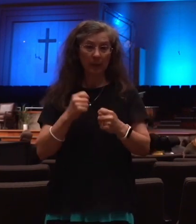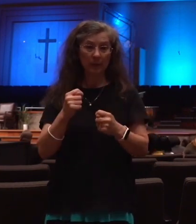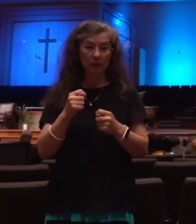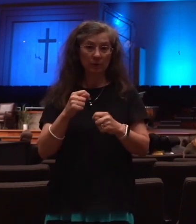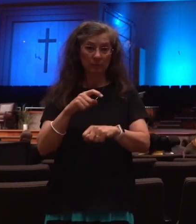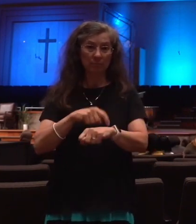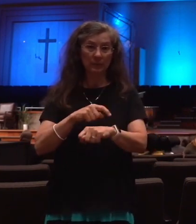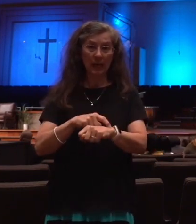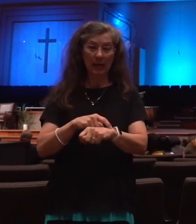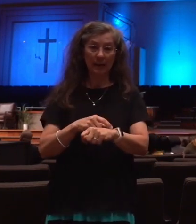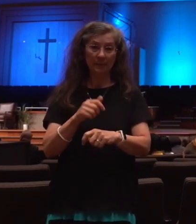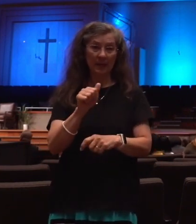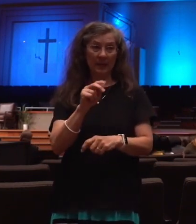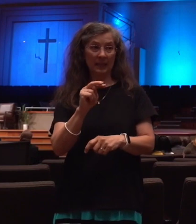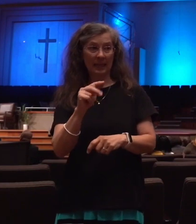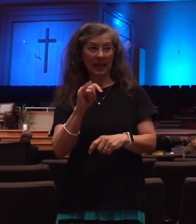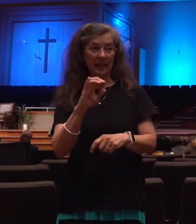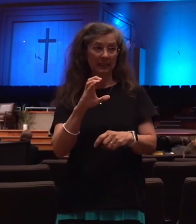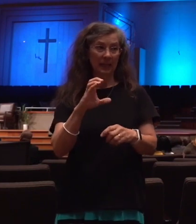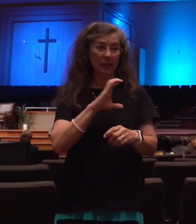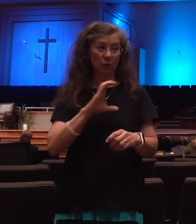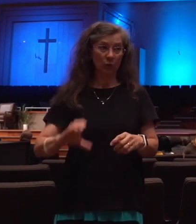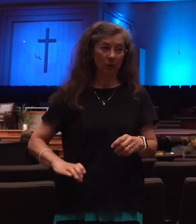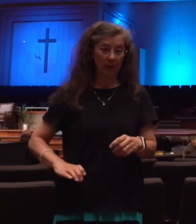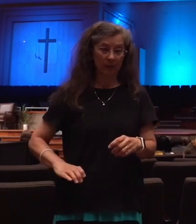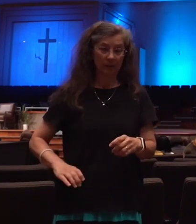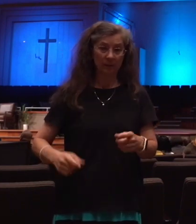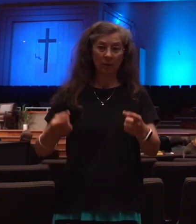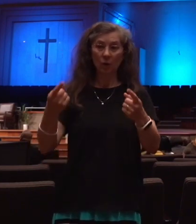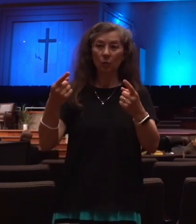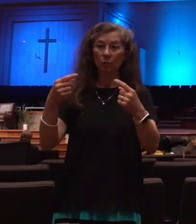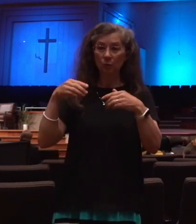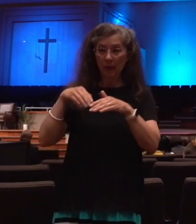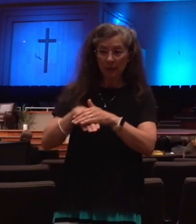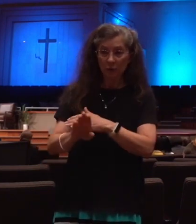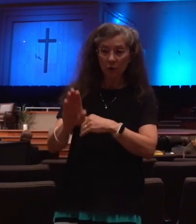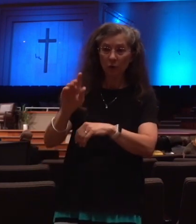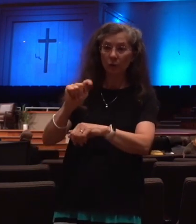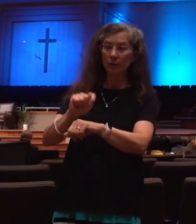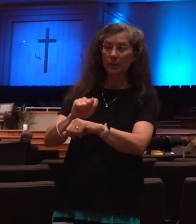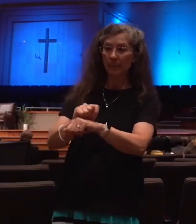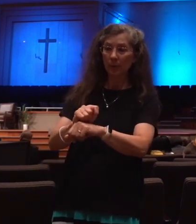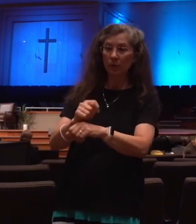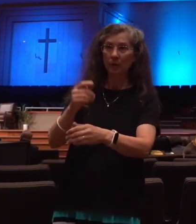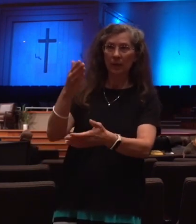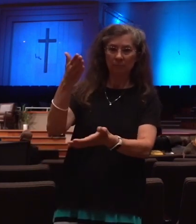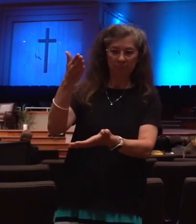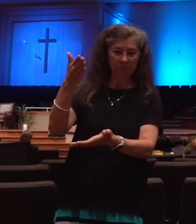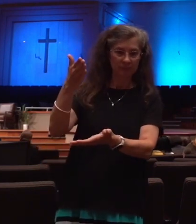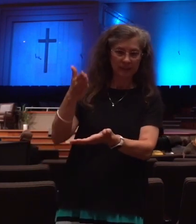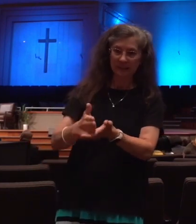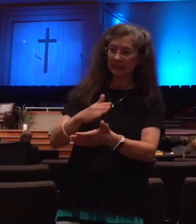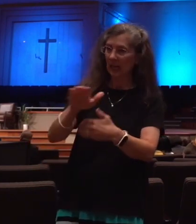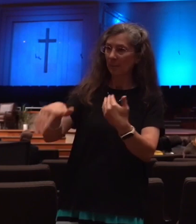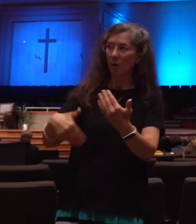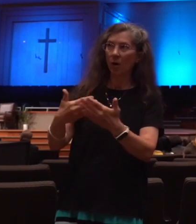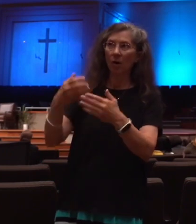He's going to stop the oblations. He's going to stop the sacrifices from the rebirth of the priesthood and